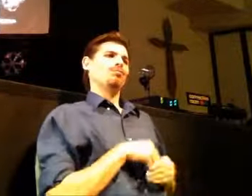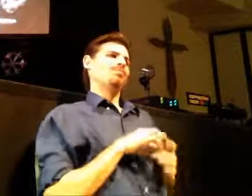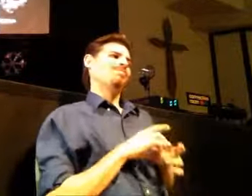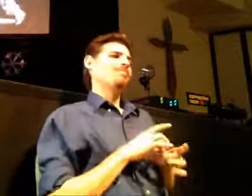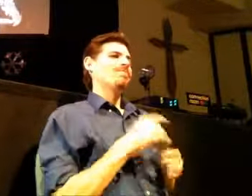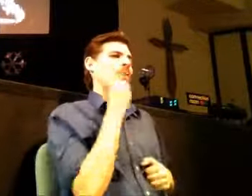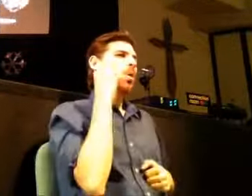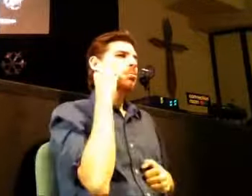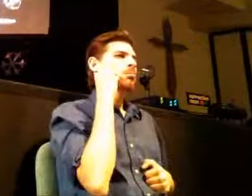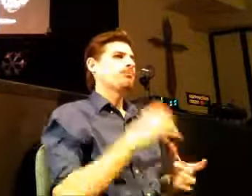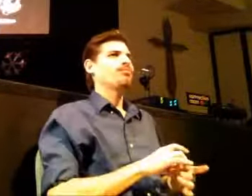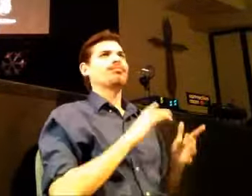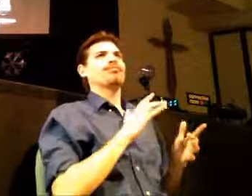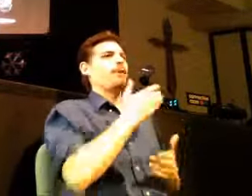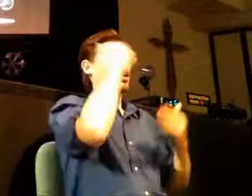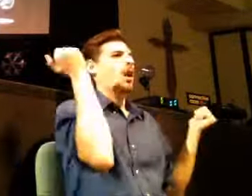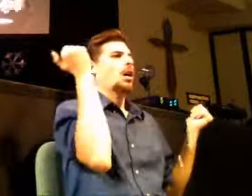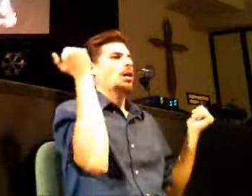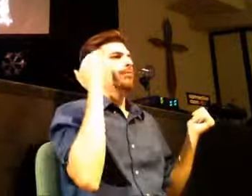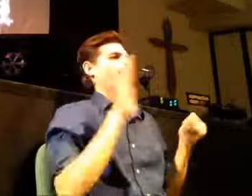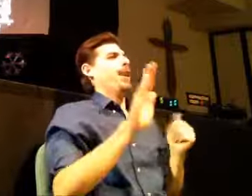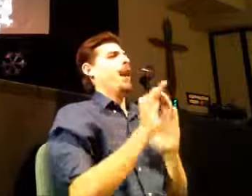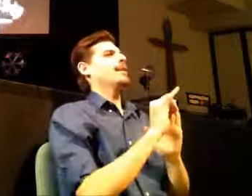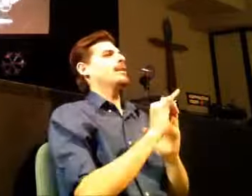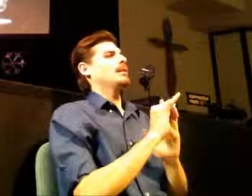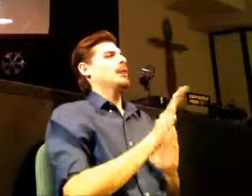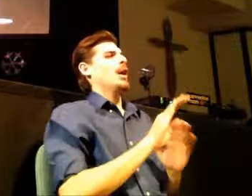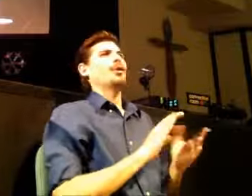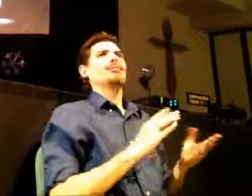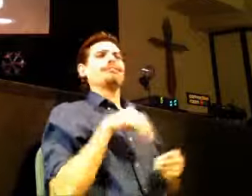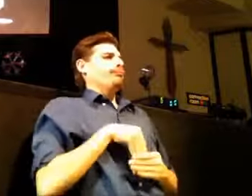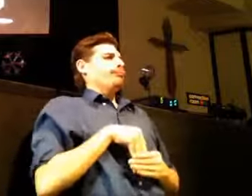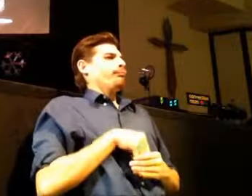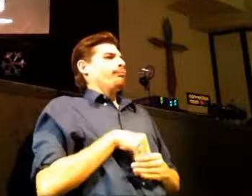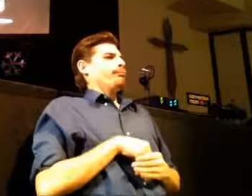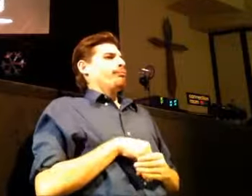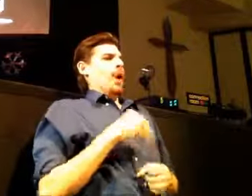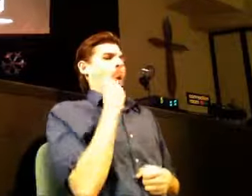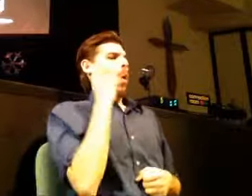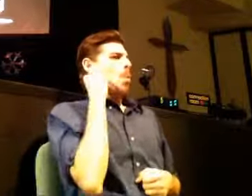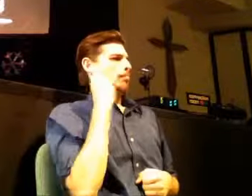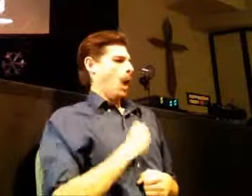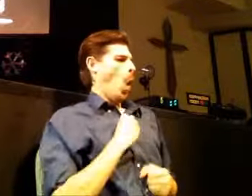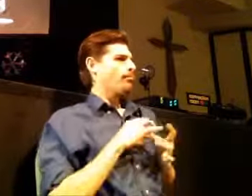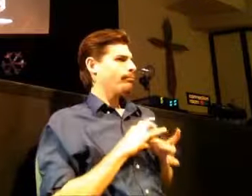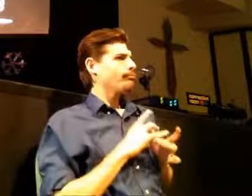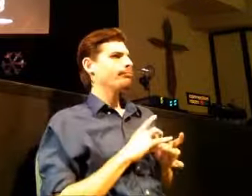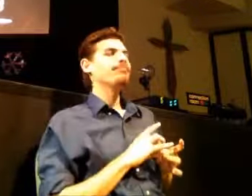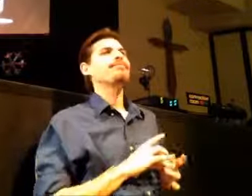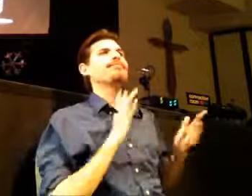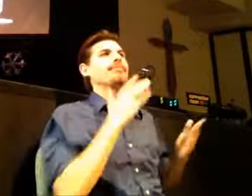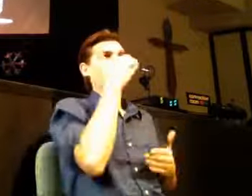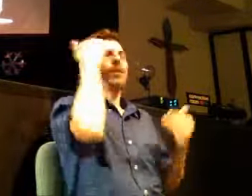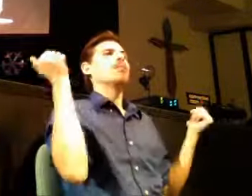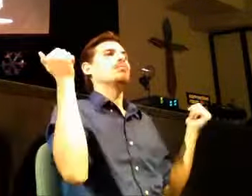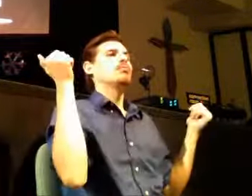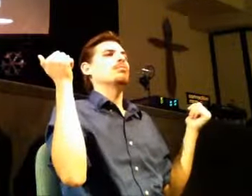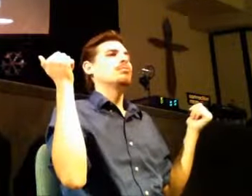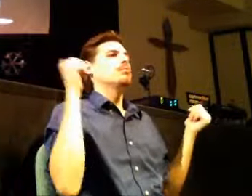that loss of sense of home it's identity it's a loss of who they are in uh they in home they're when people have died and they've lost that sense of who they